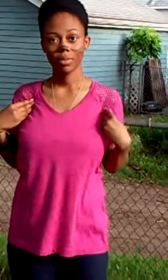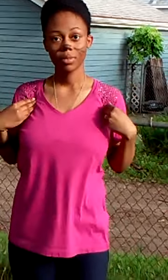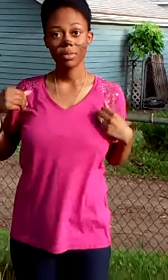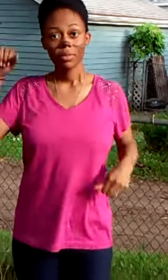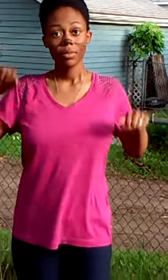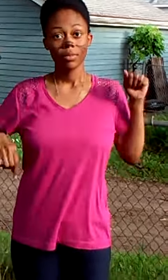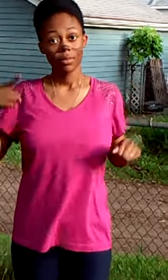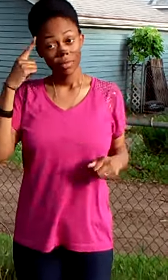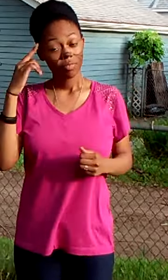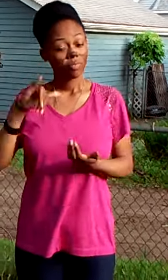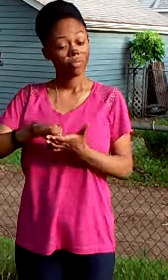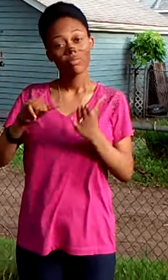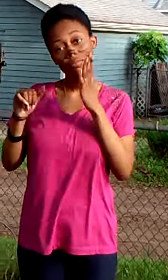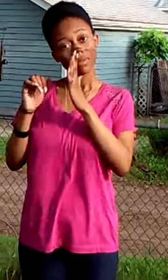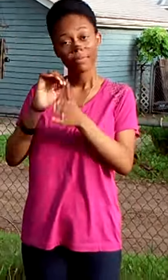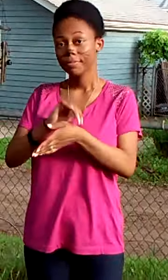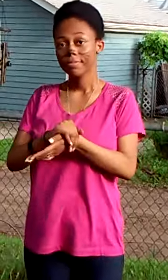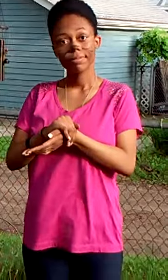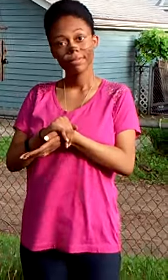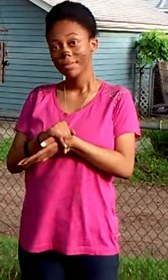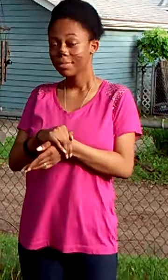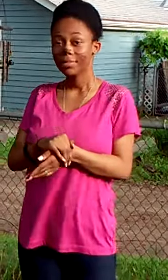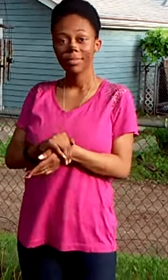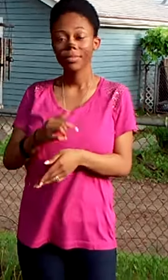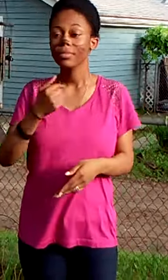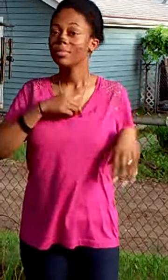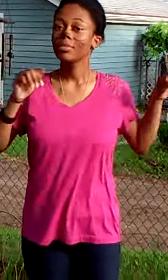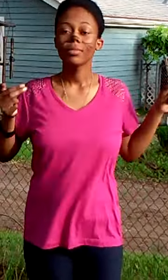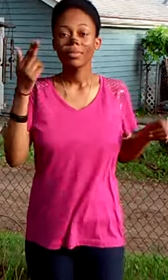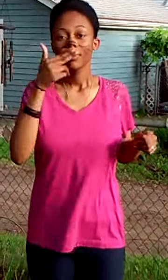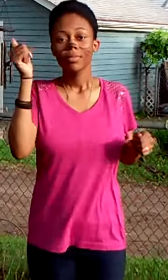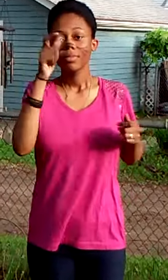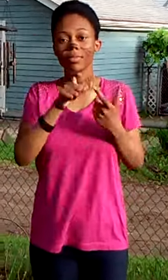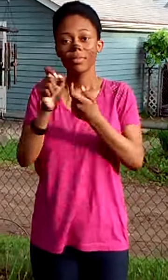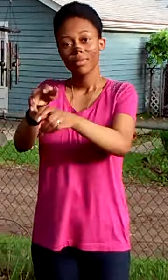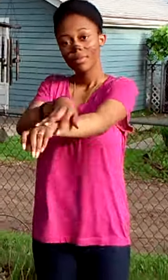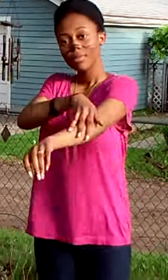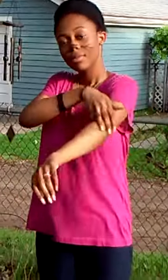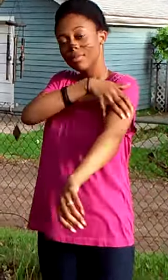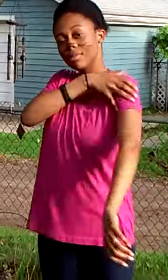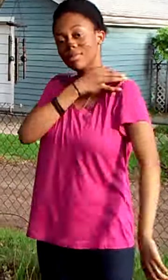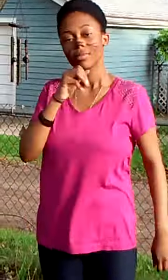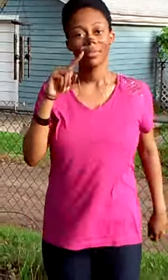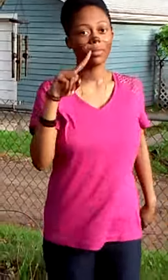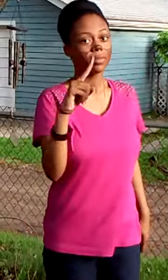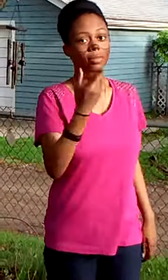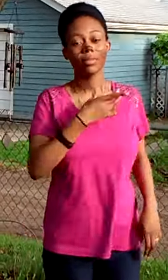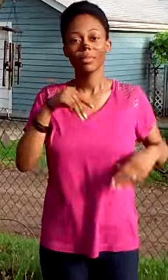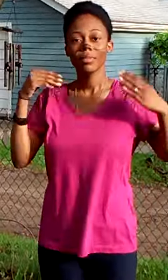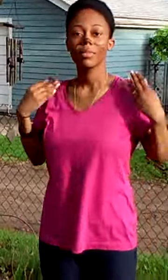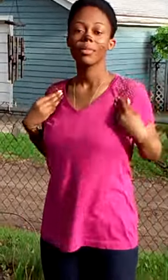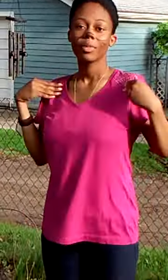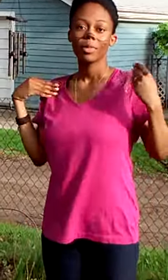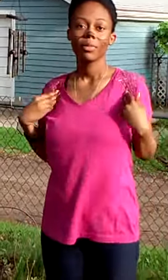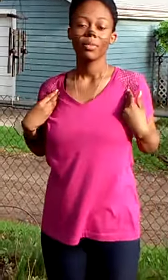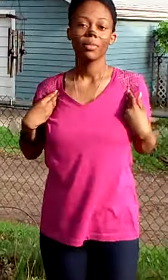balls Baby I think that you can hide, I can smell your surprise Just like animals,